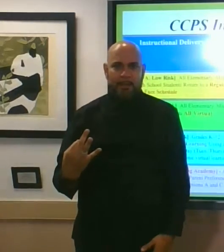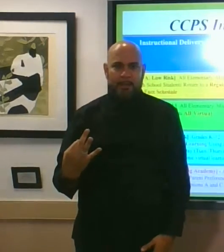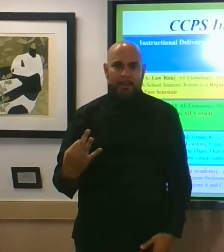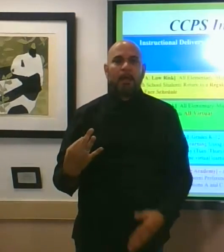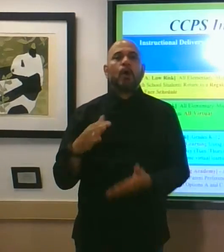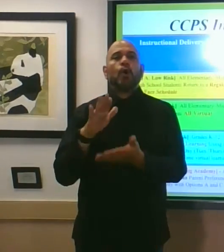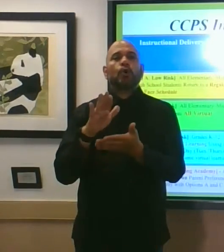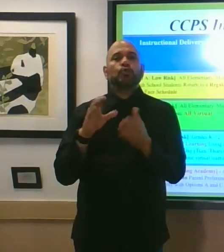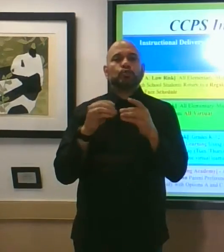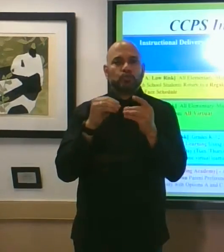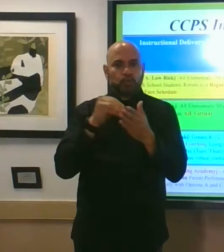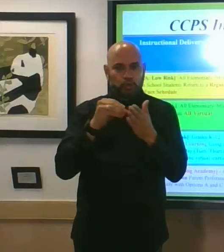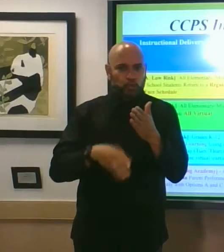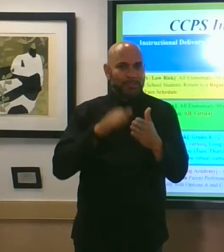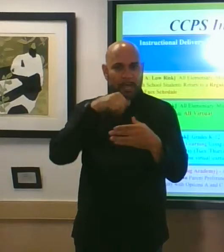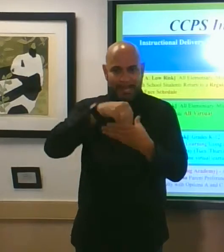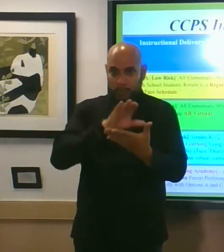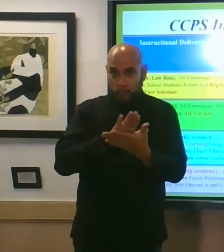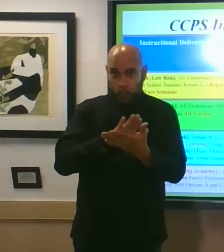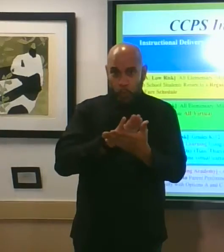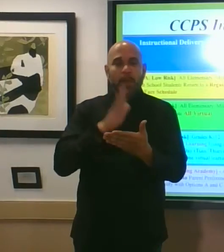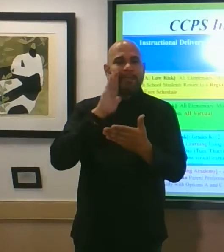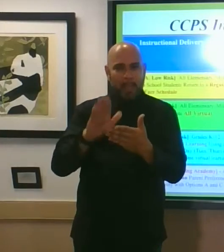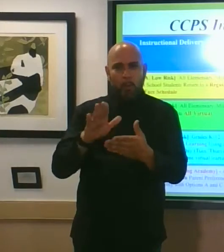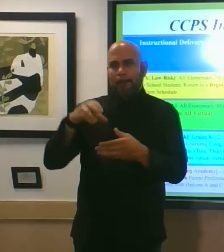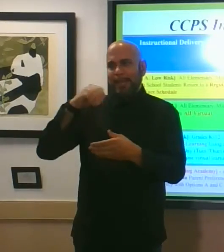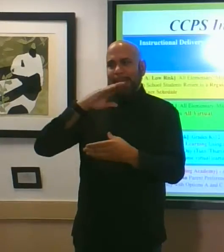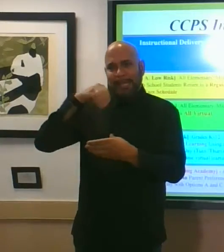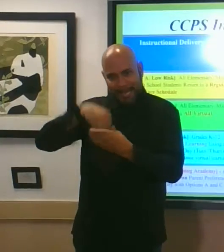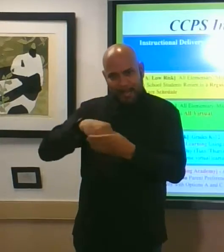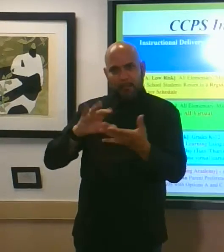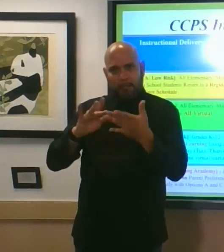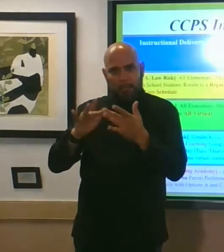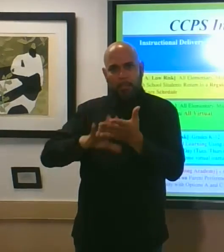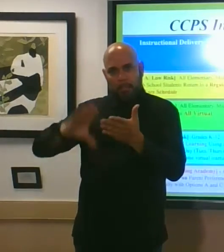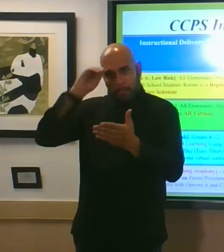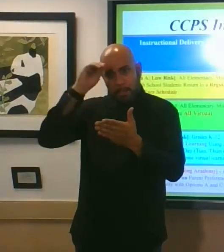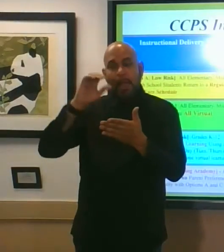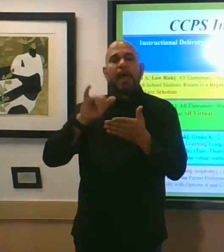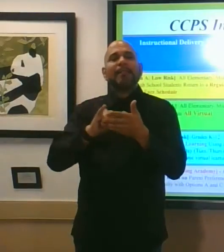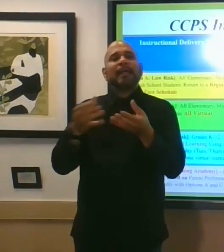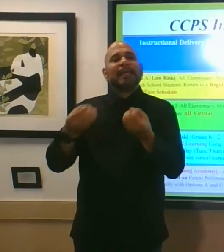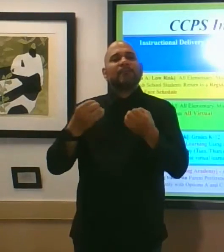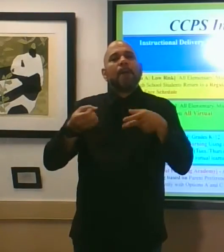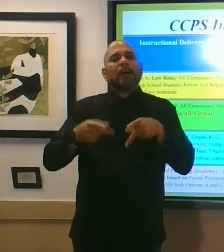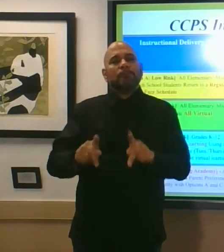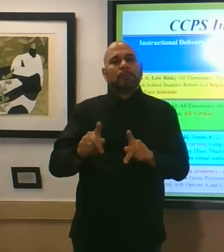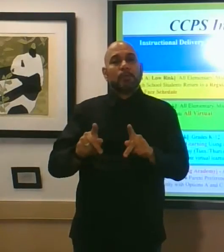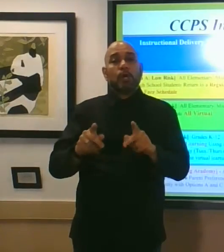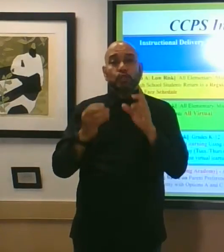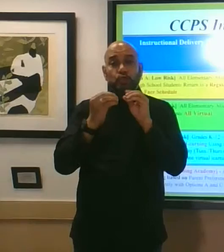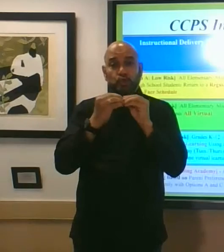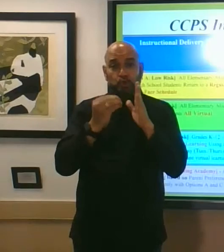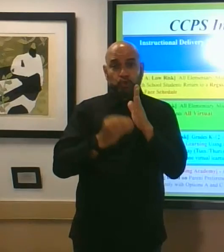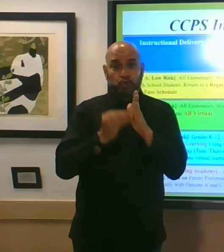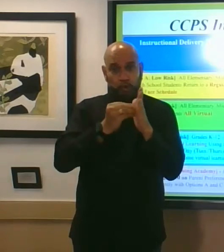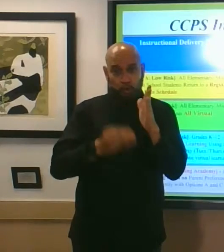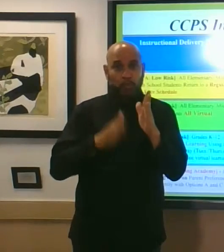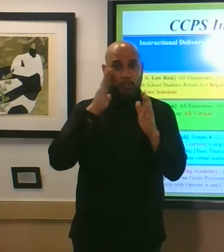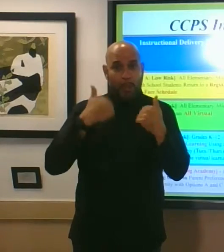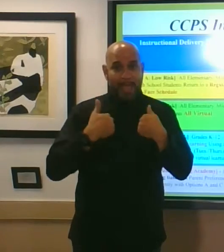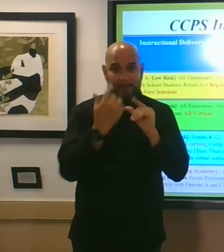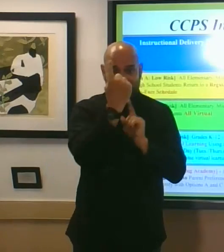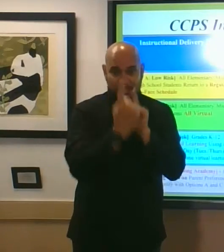will engage in virtual learning this gives us a chance to ensure that all students have access face-to-face access